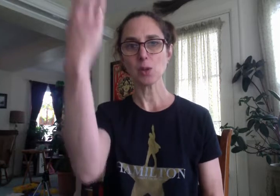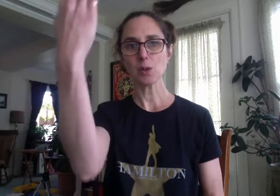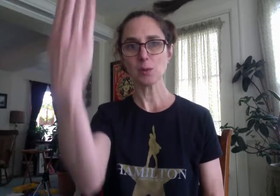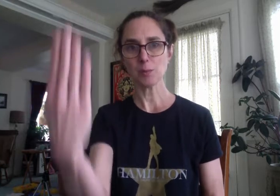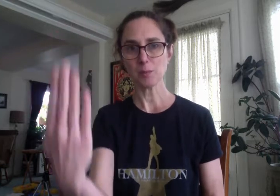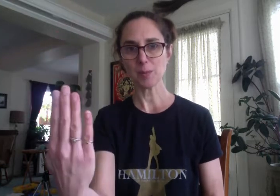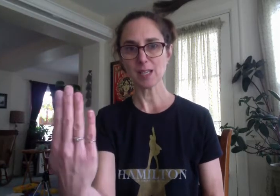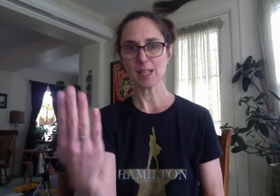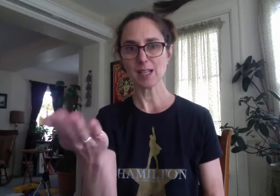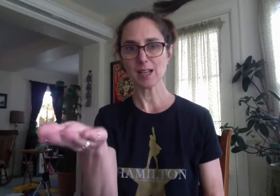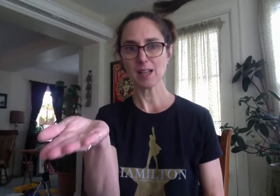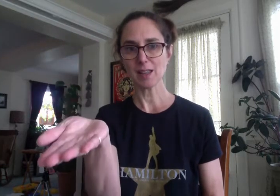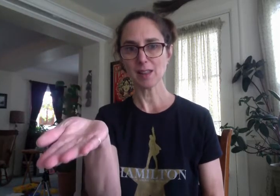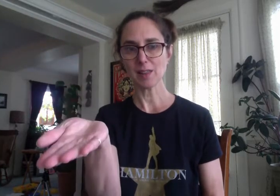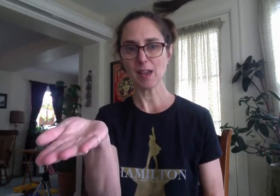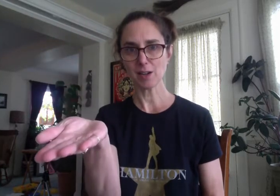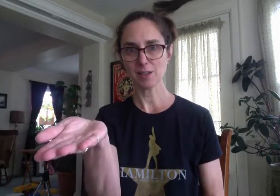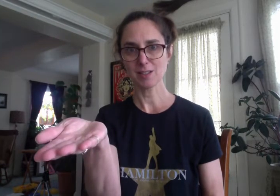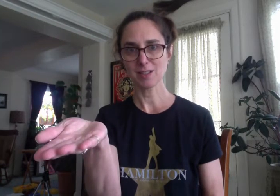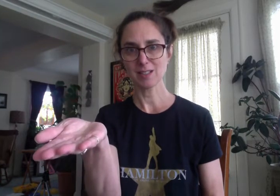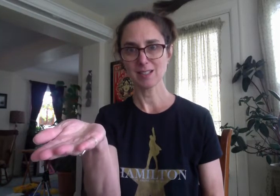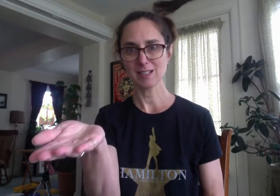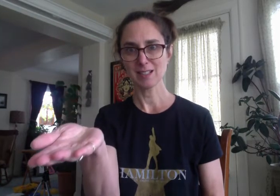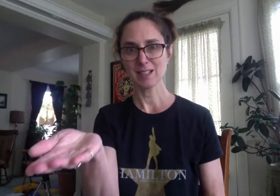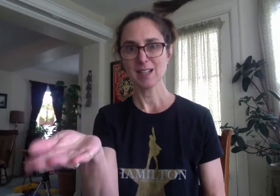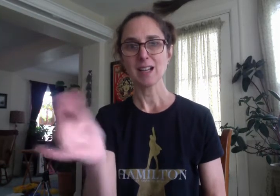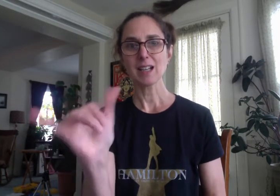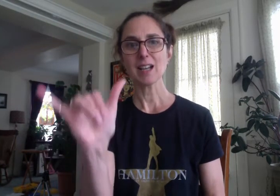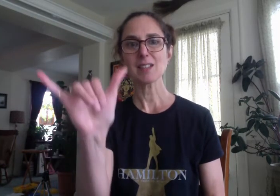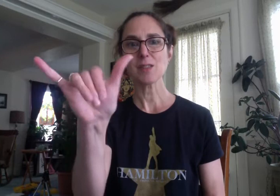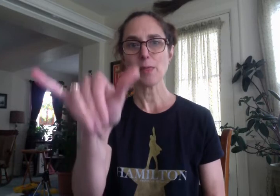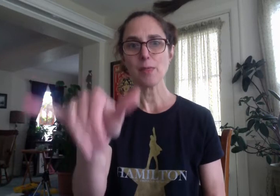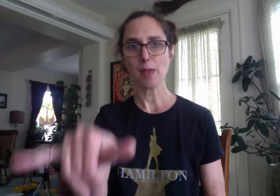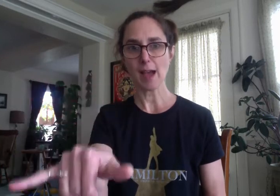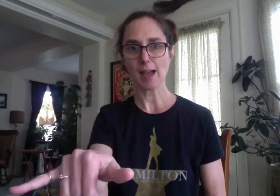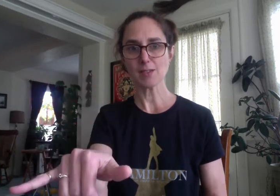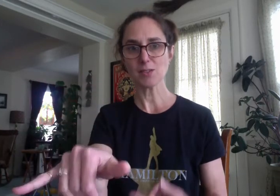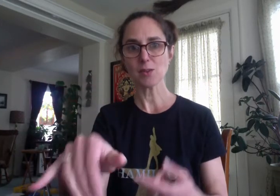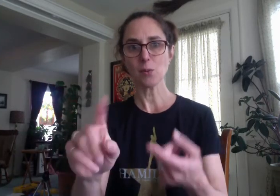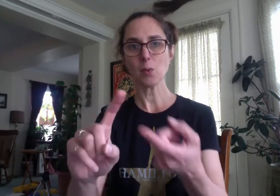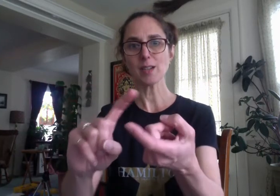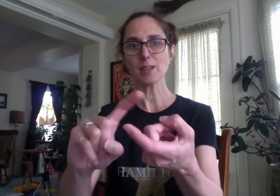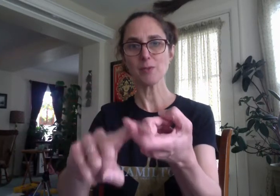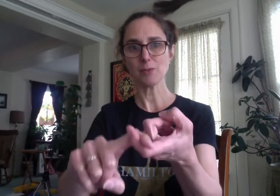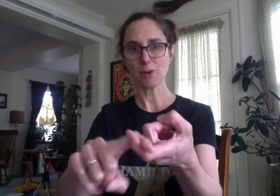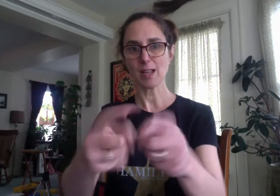be there cuz that's what friends